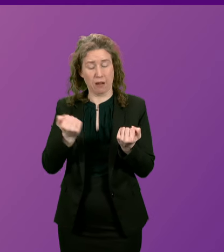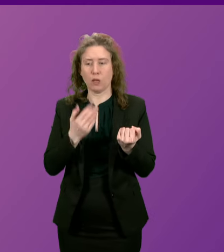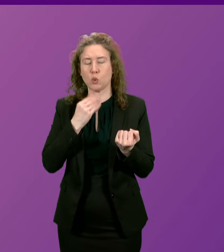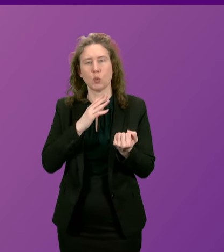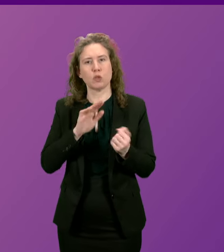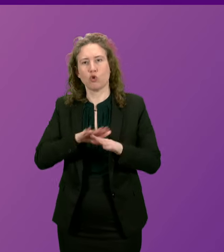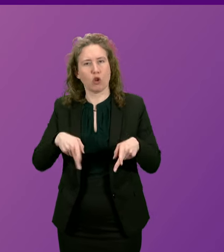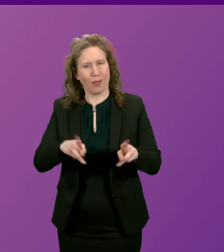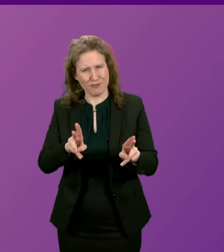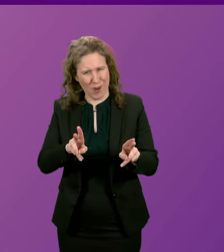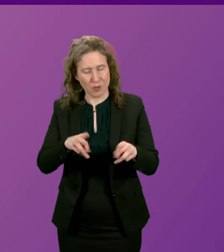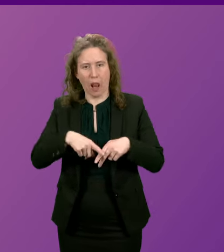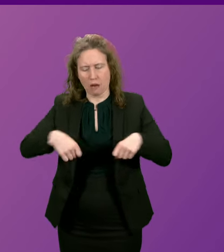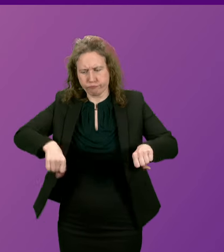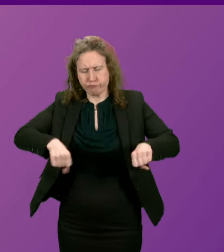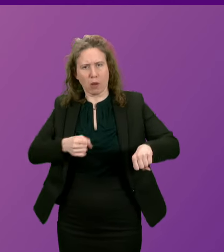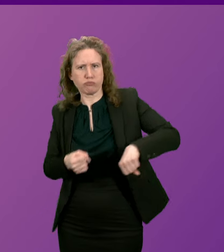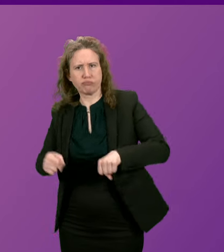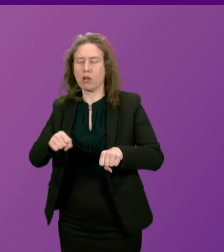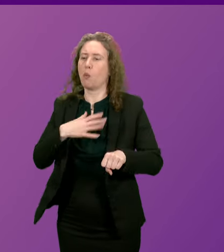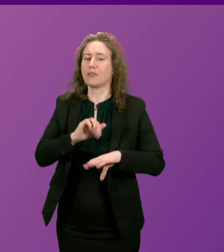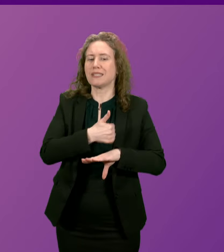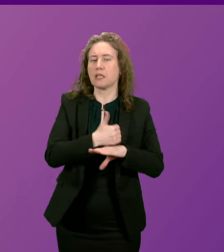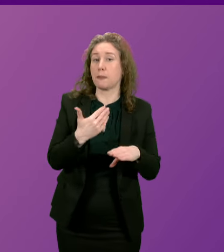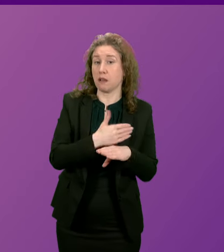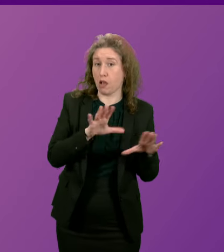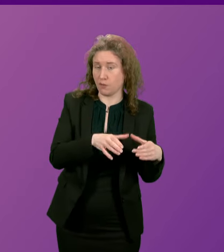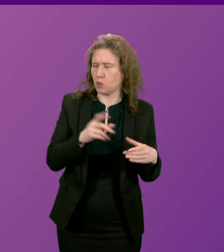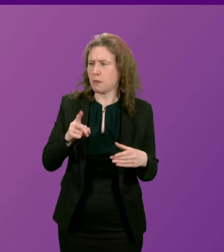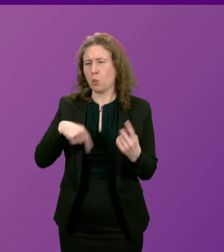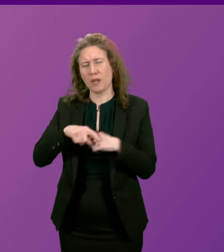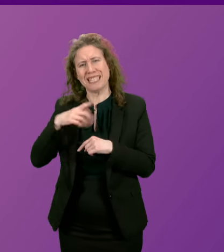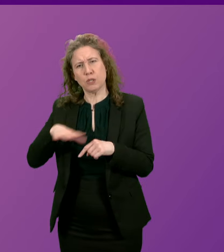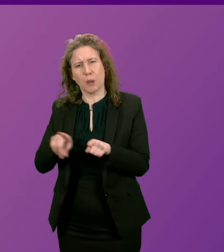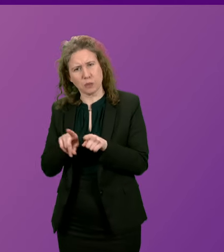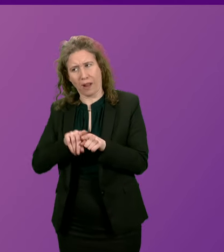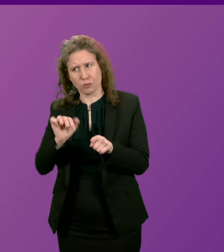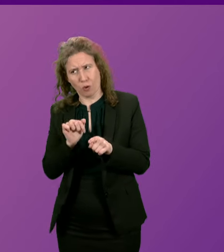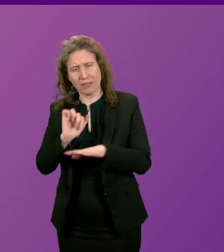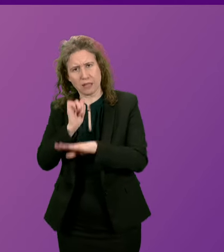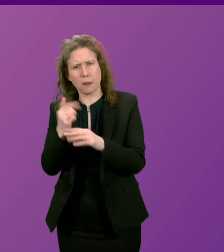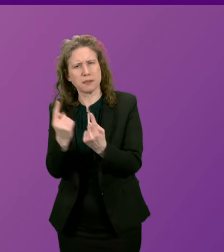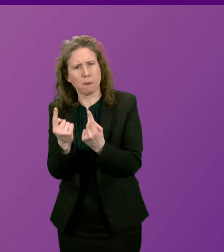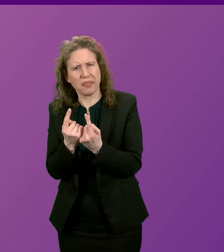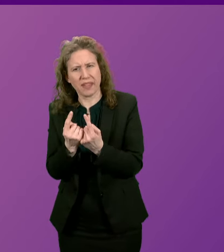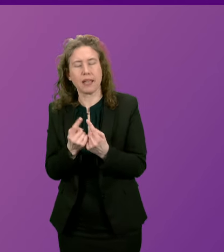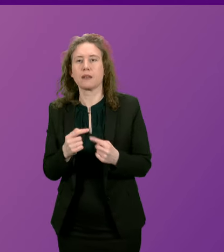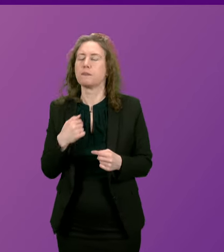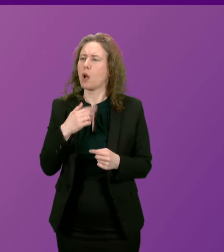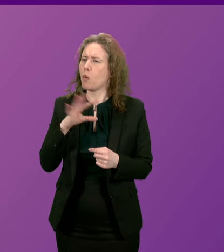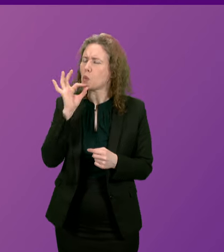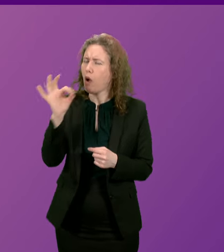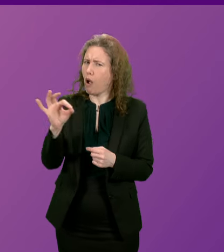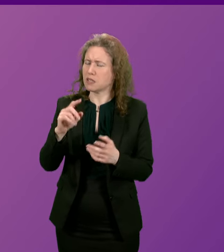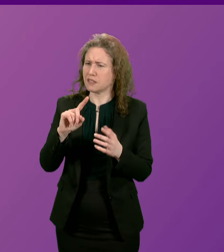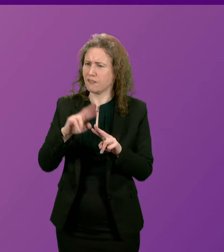have promised to establish a task force but we must do stuff here in scotland also can i ask the first minister what